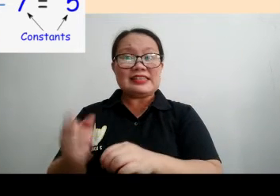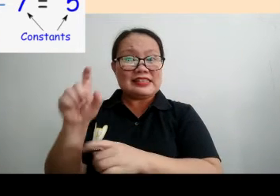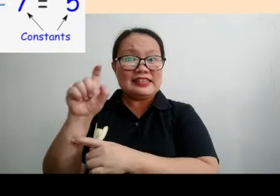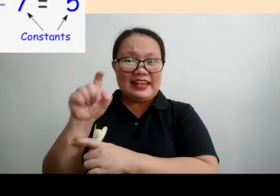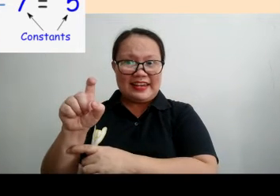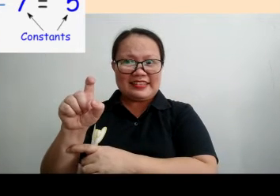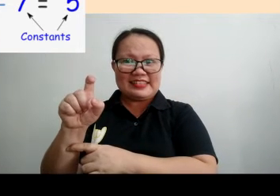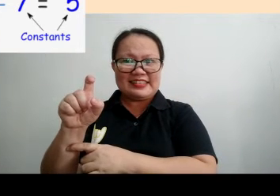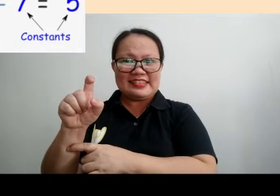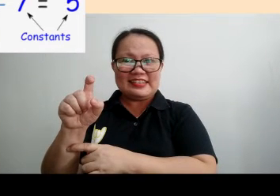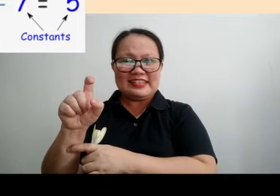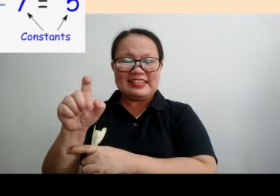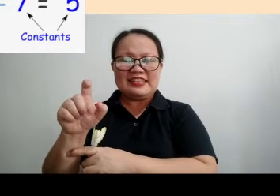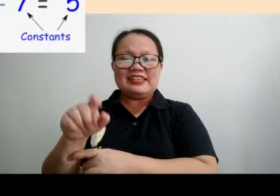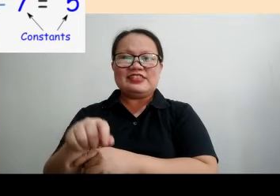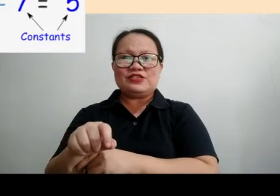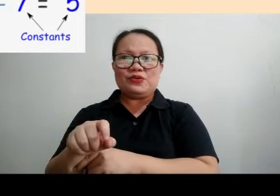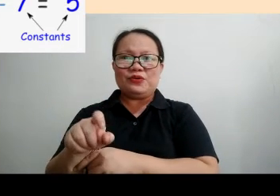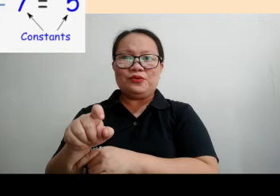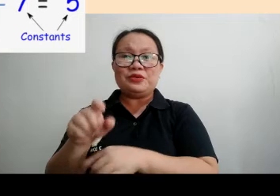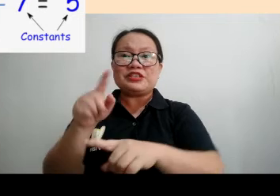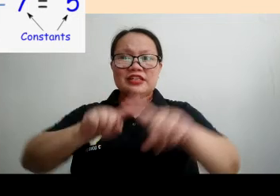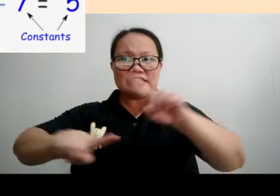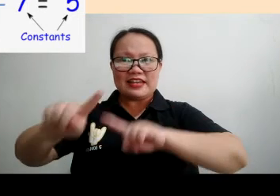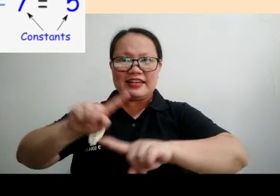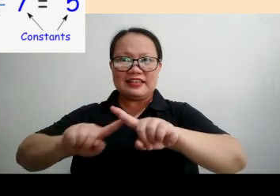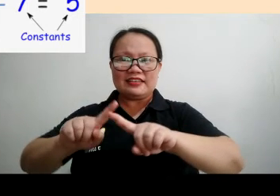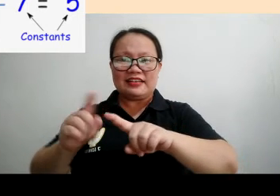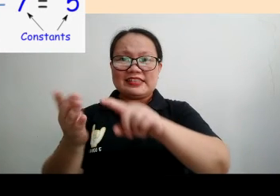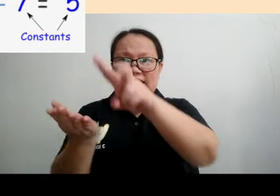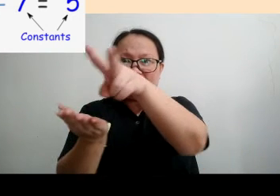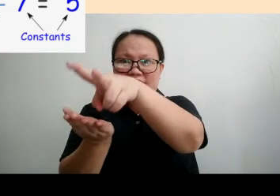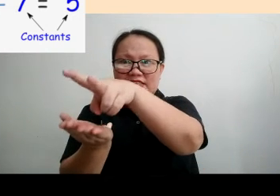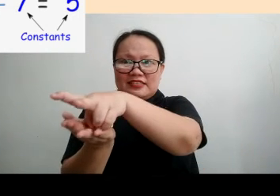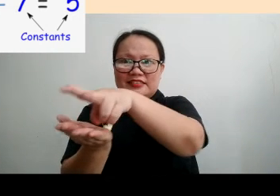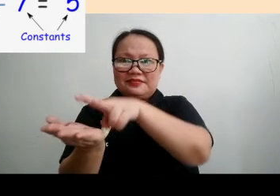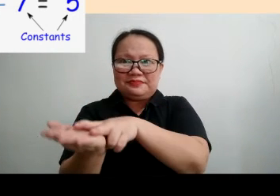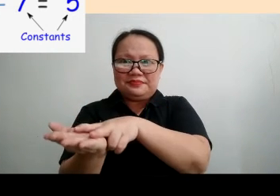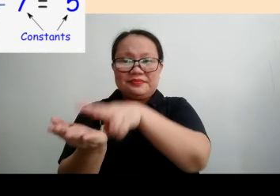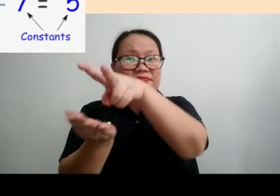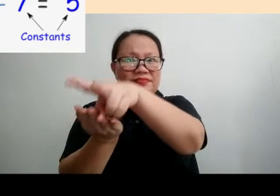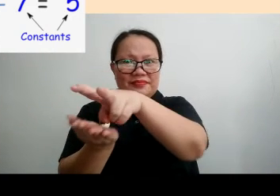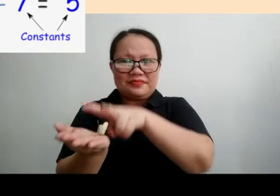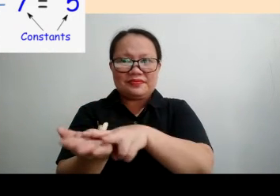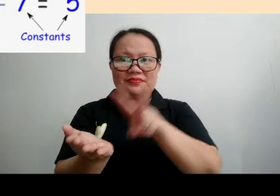is the x. So we shall sign it as like this.